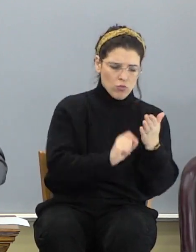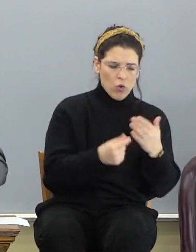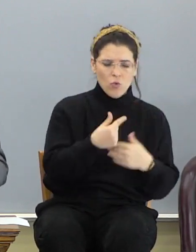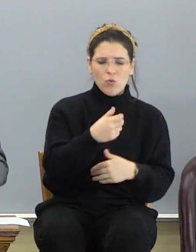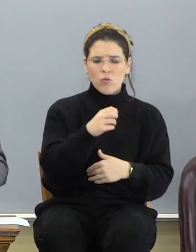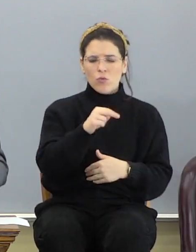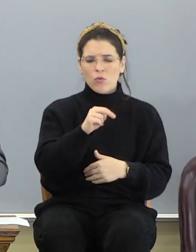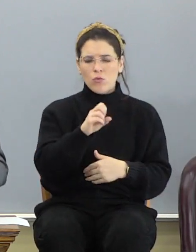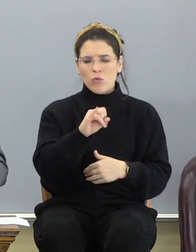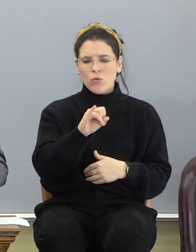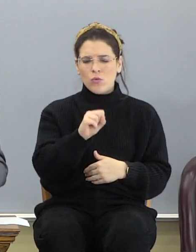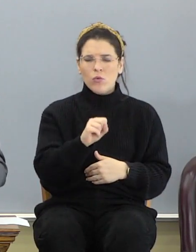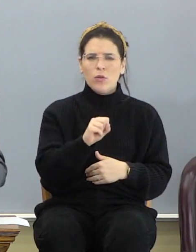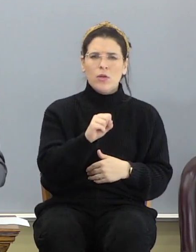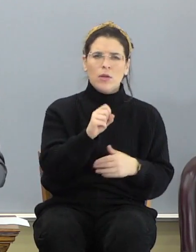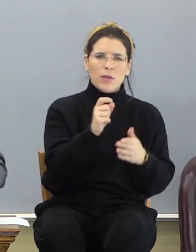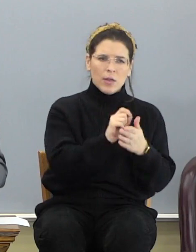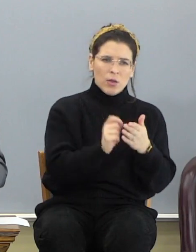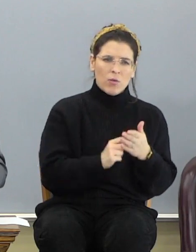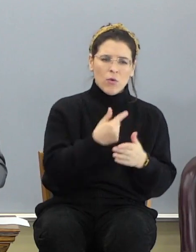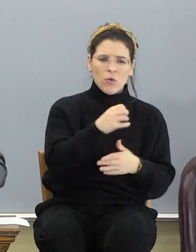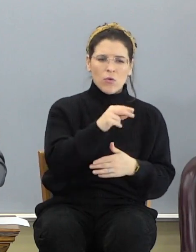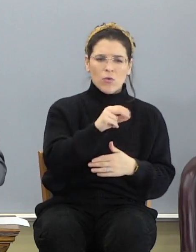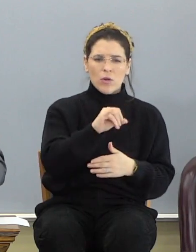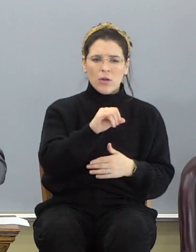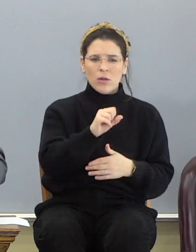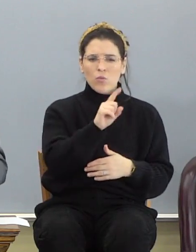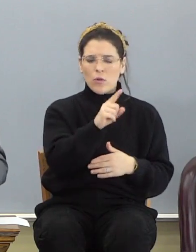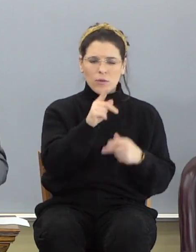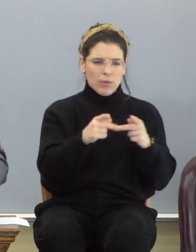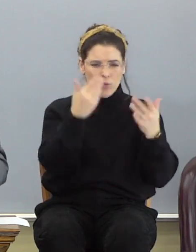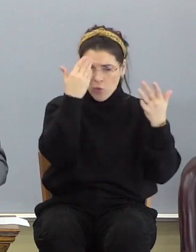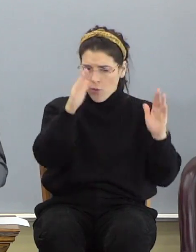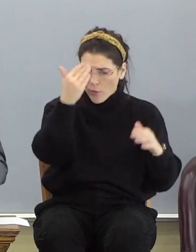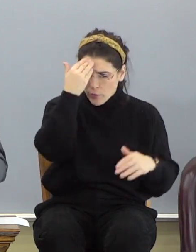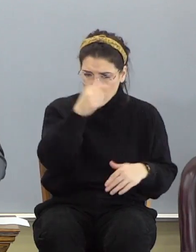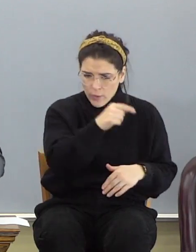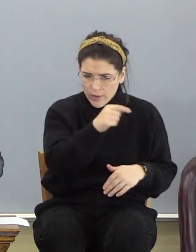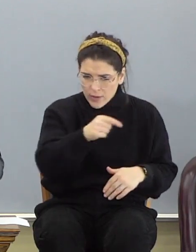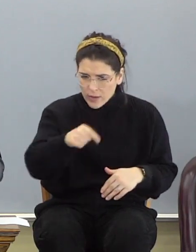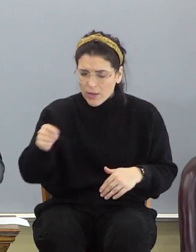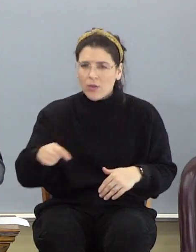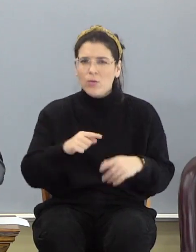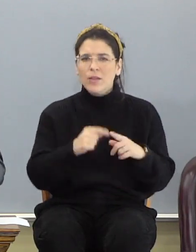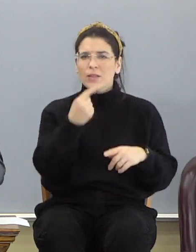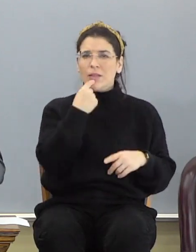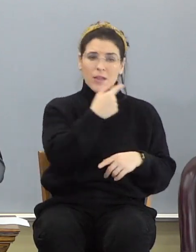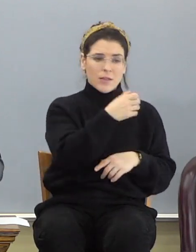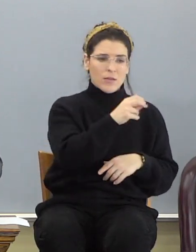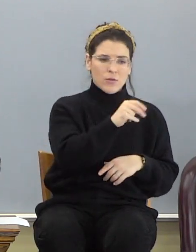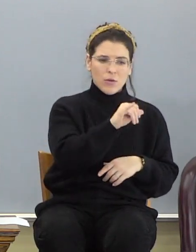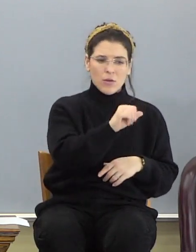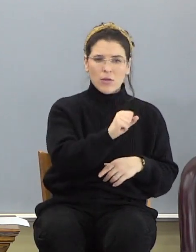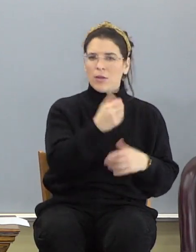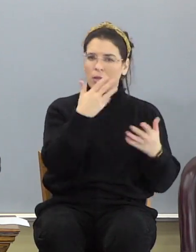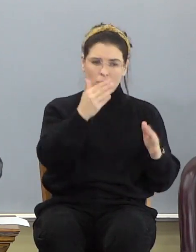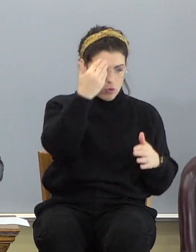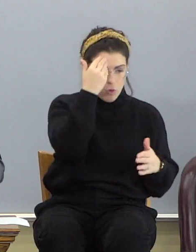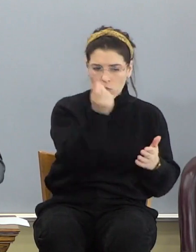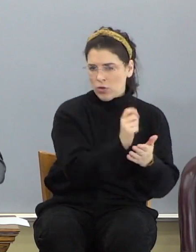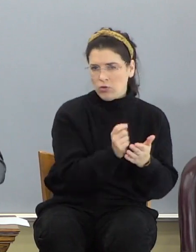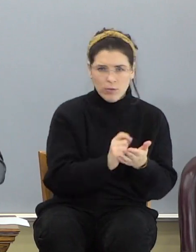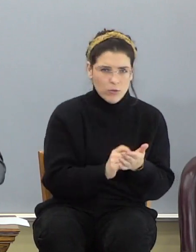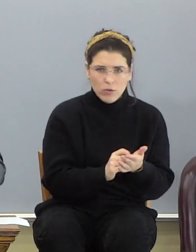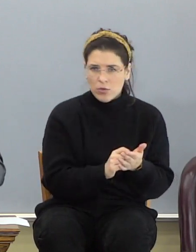Moses wrote Genesis 1 to people who already knew all these things. So, when He says the things He says in Genesis, they already know the Scriptures